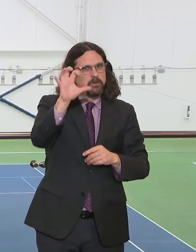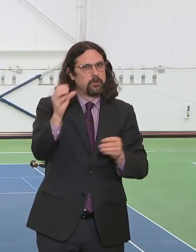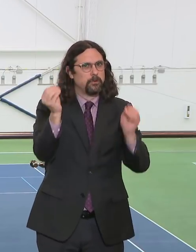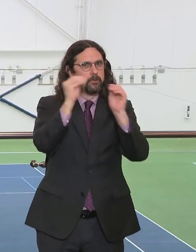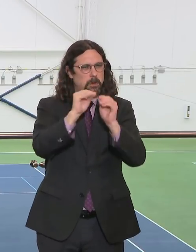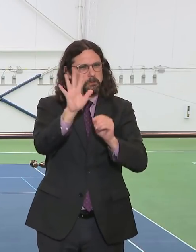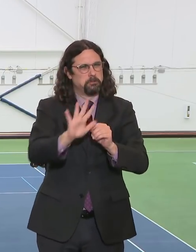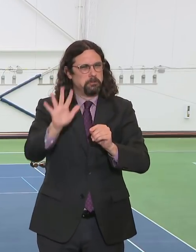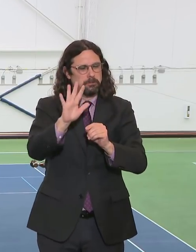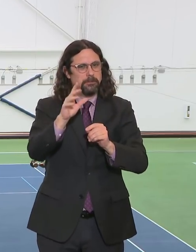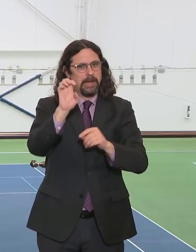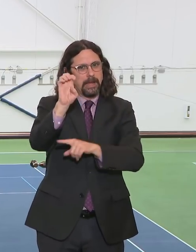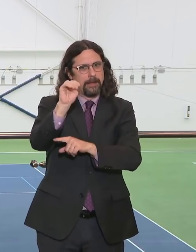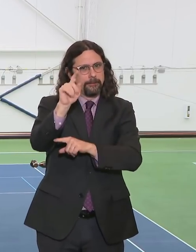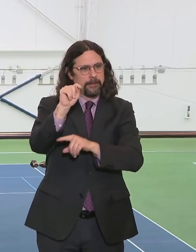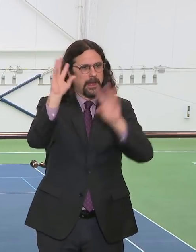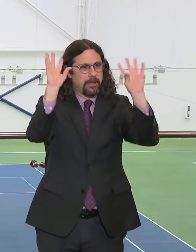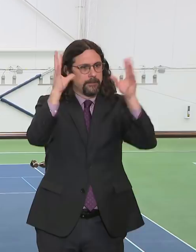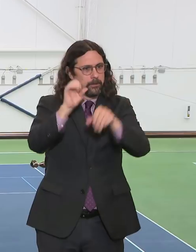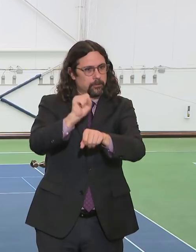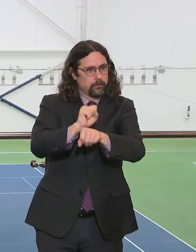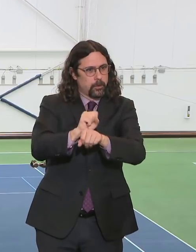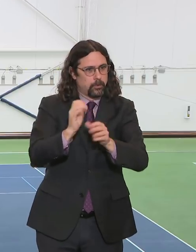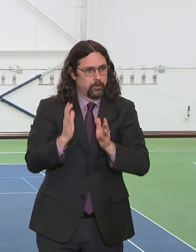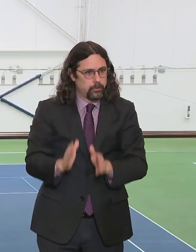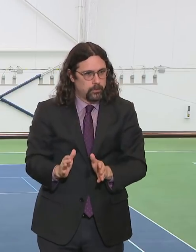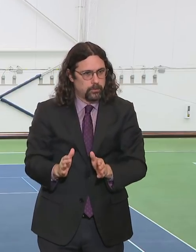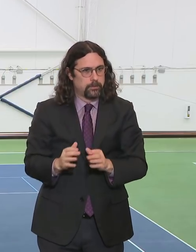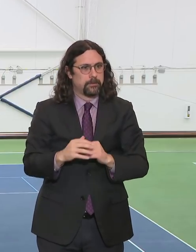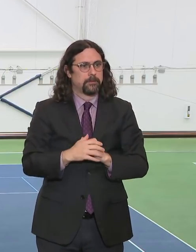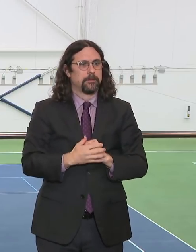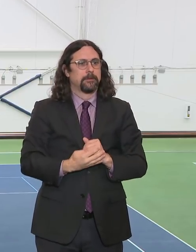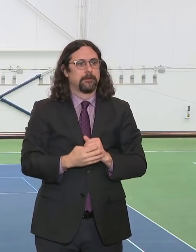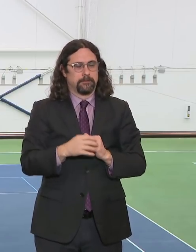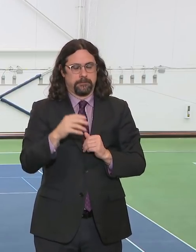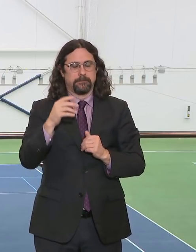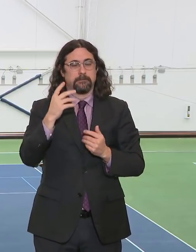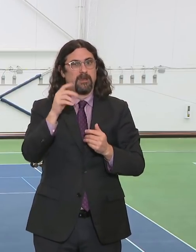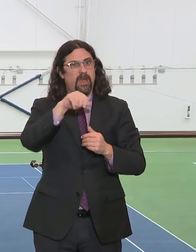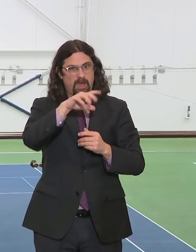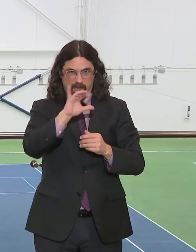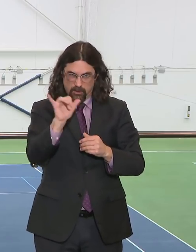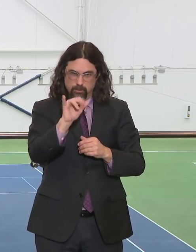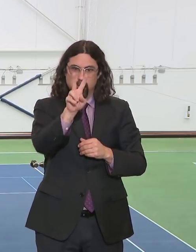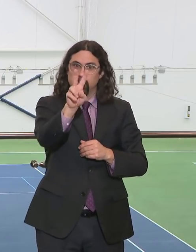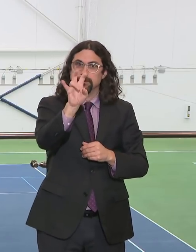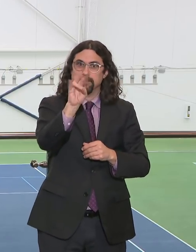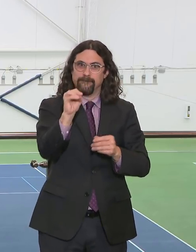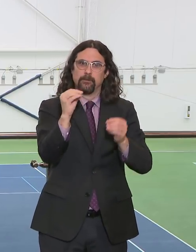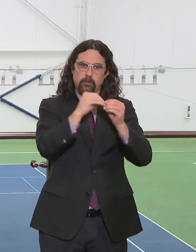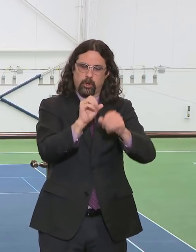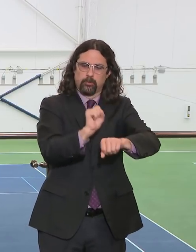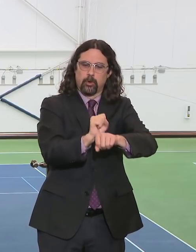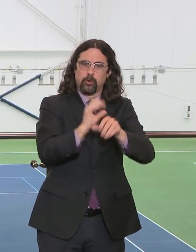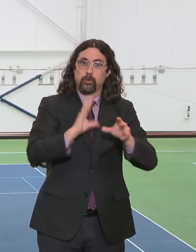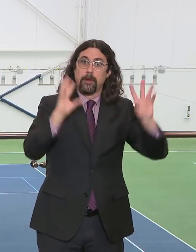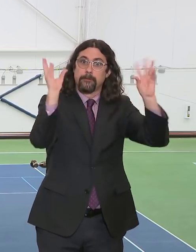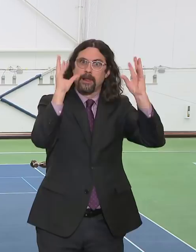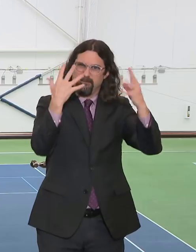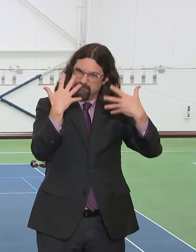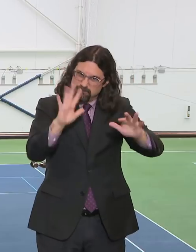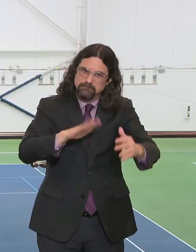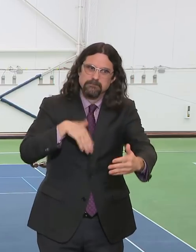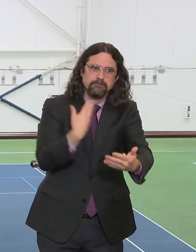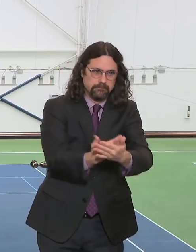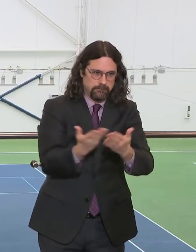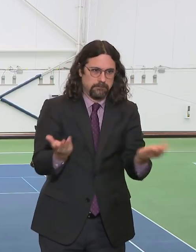going immediately into action to help our extraordinary colleagues at the fire department and EMS to do the work